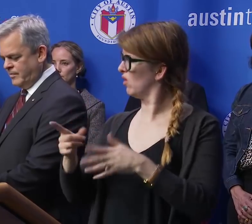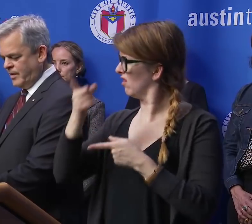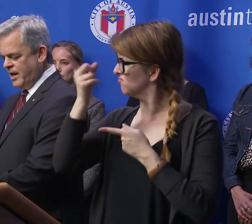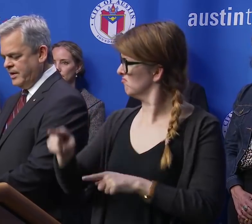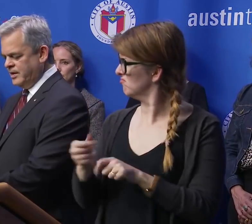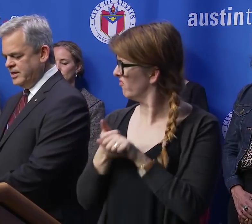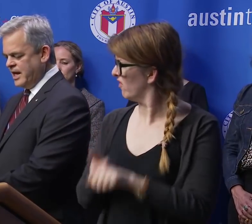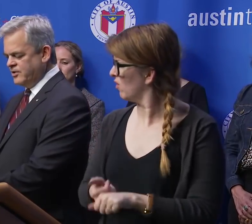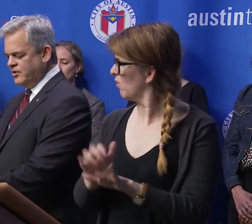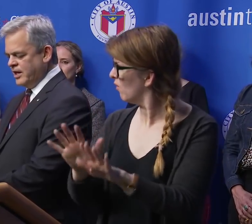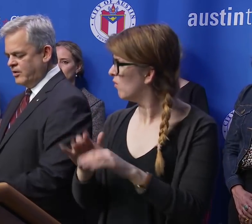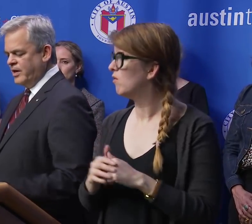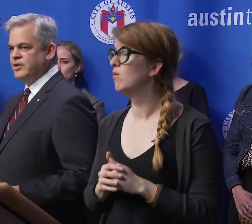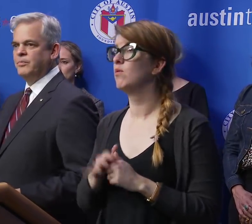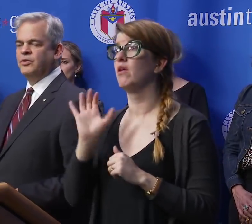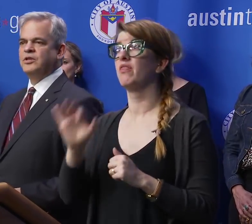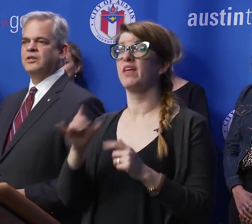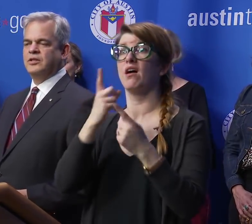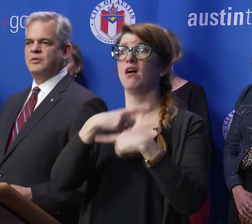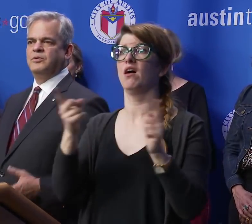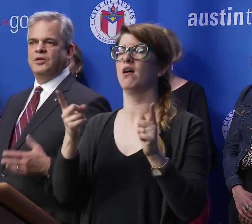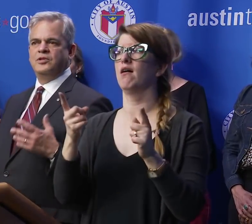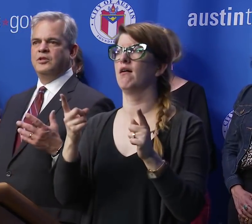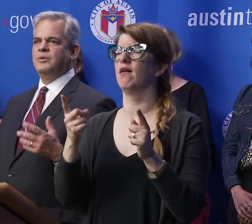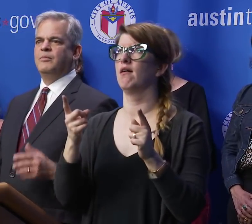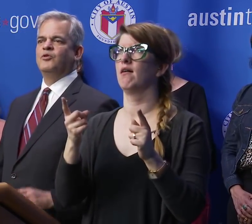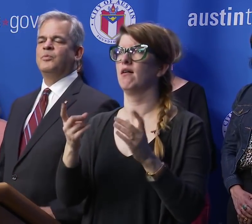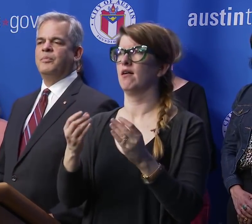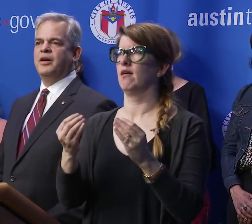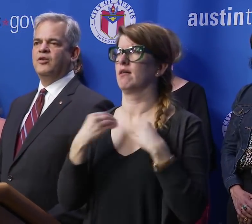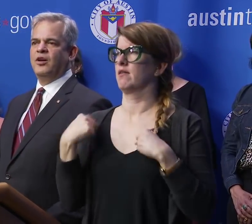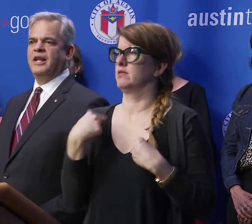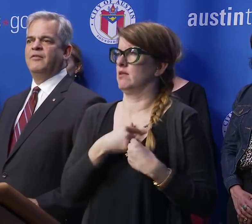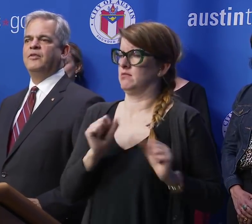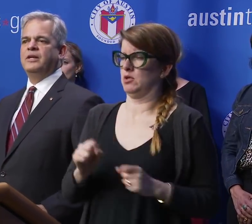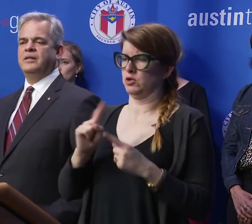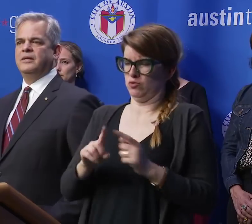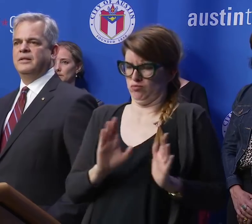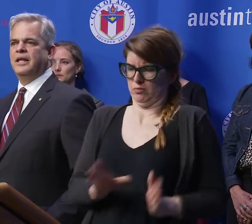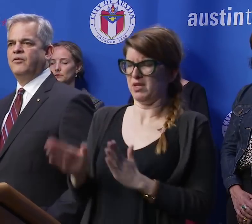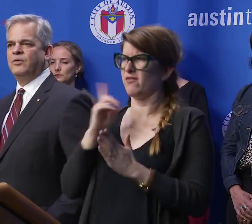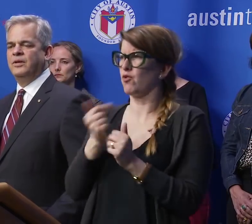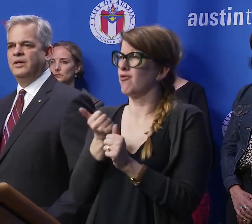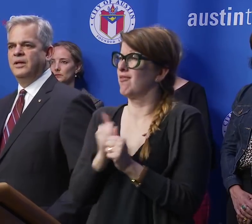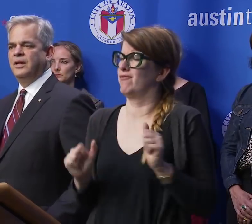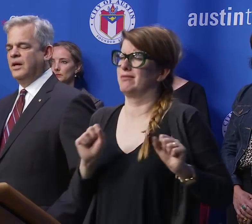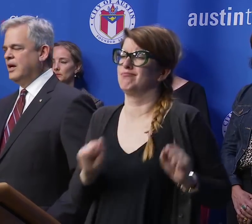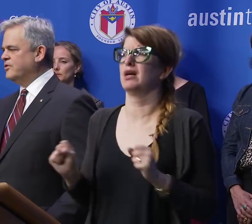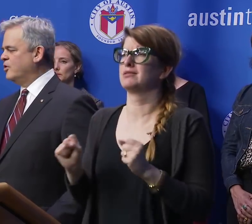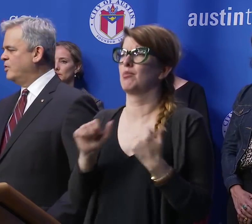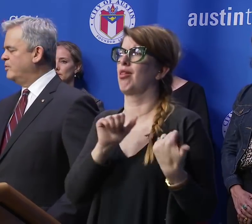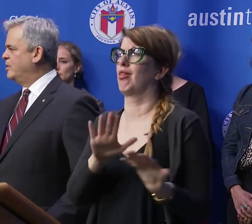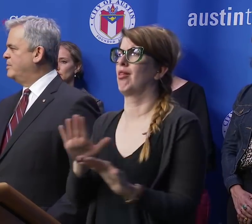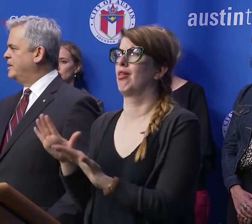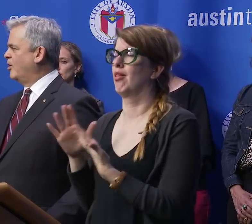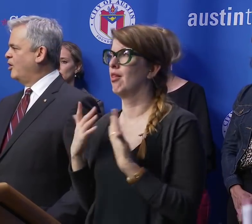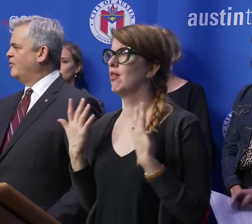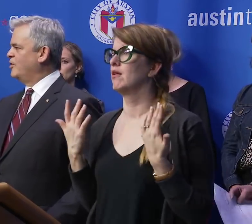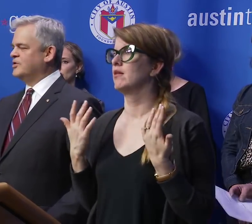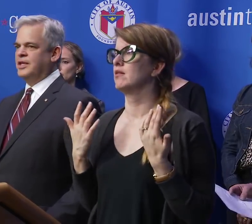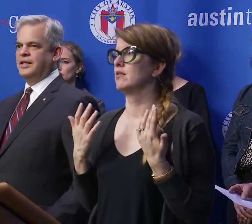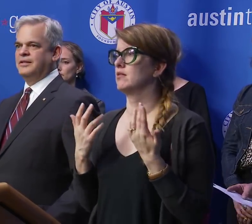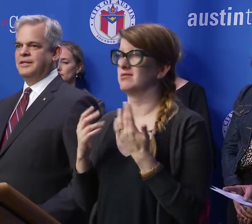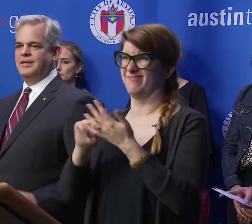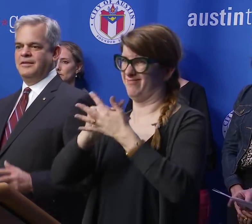declaration? I think the disaster declaration puts us in a position to be most prepared on every level. So it would be